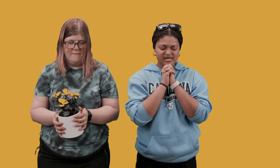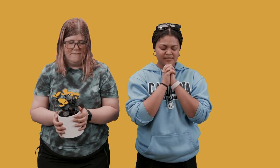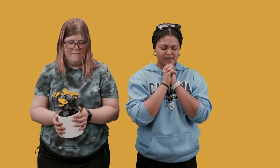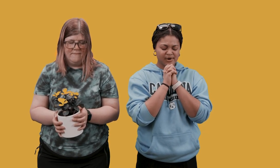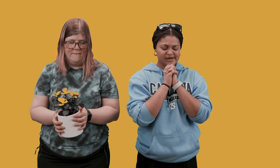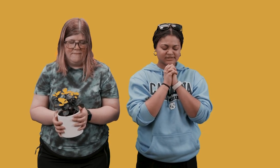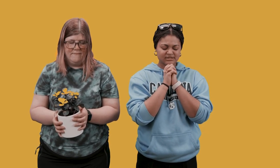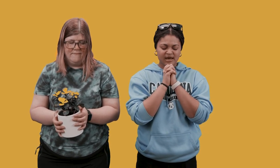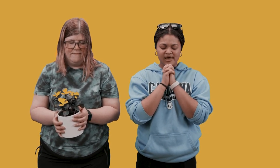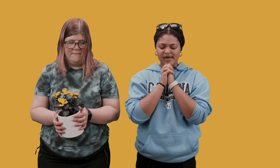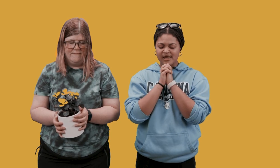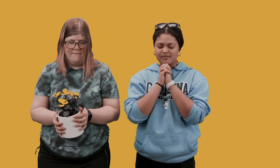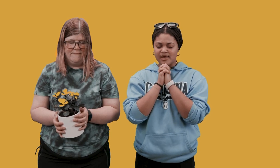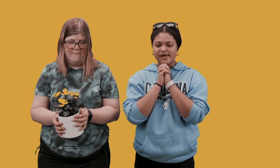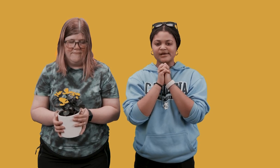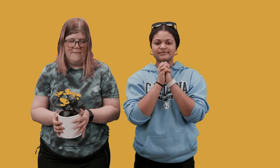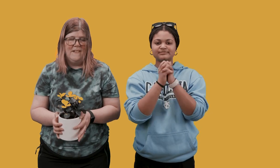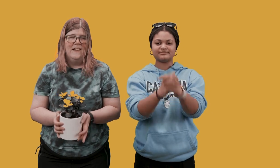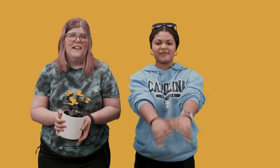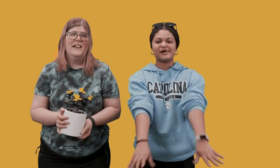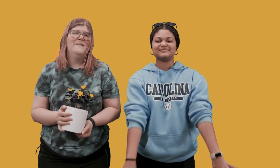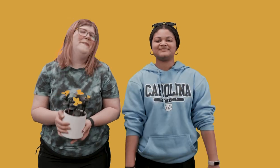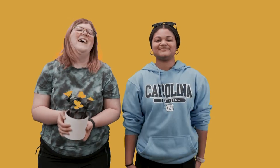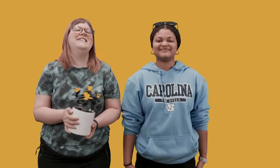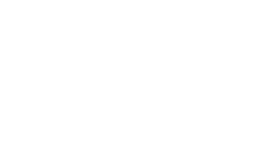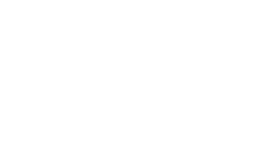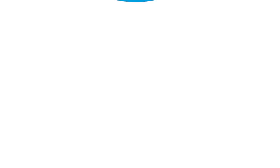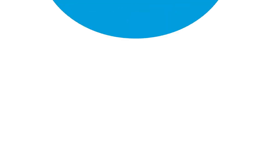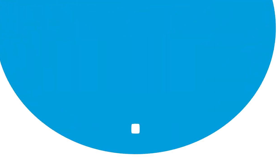name I pray amen amen see ya